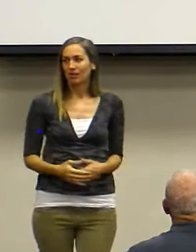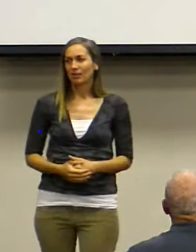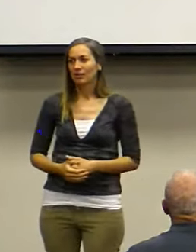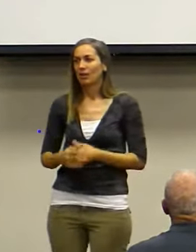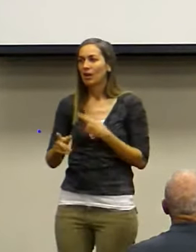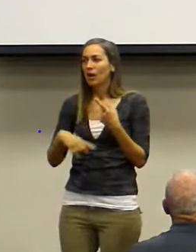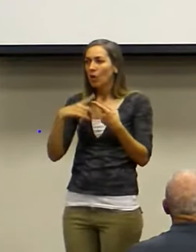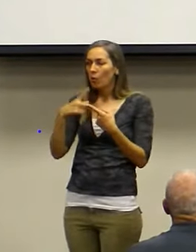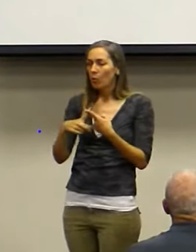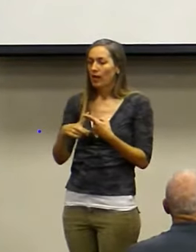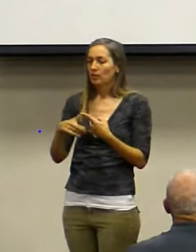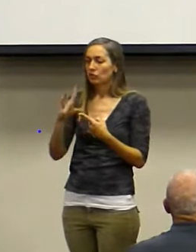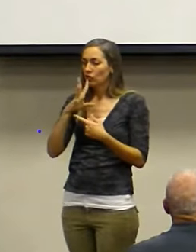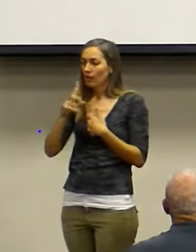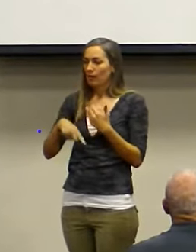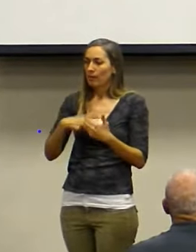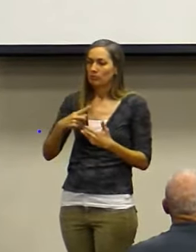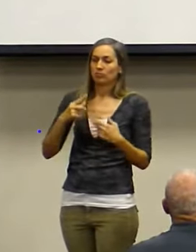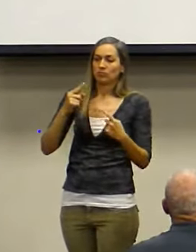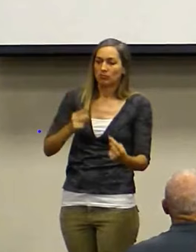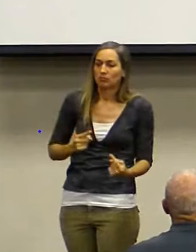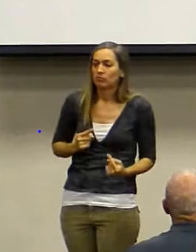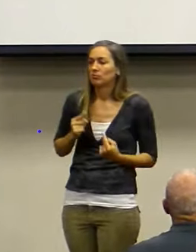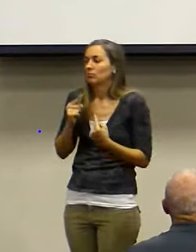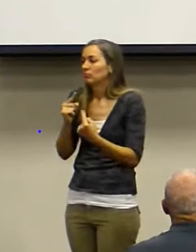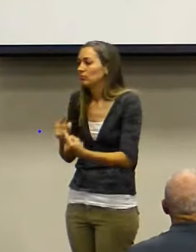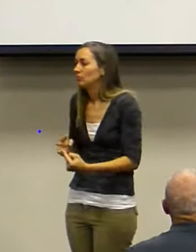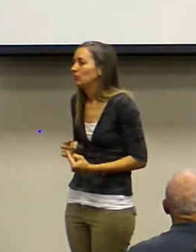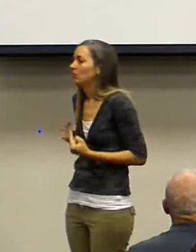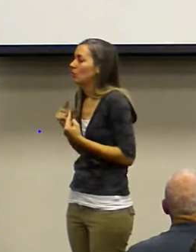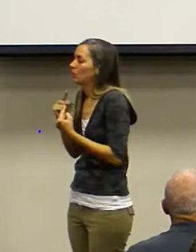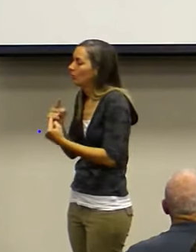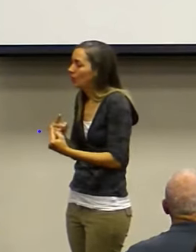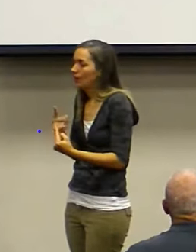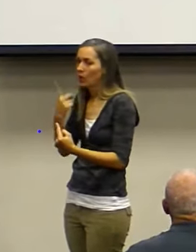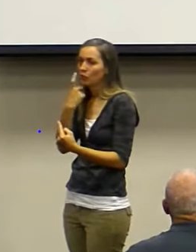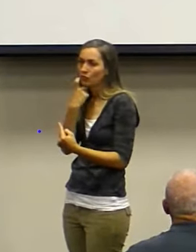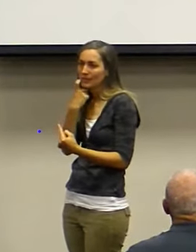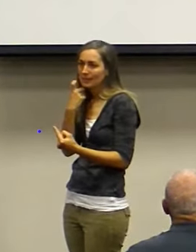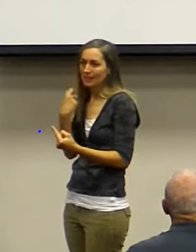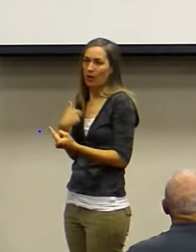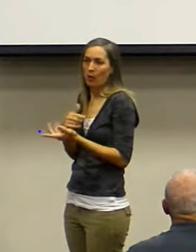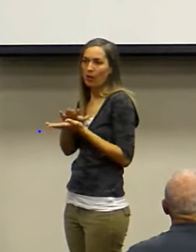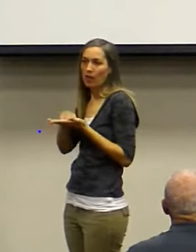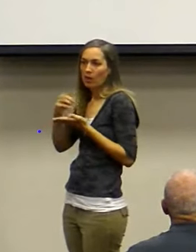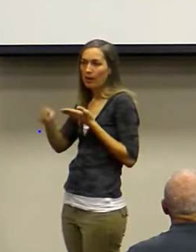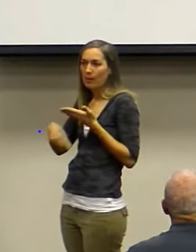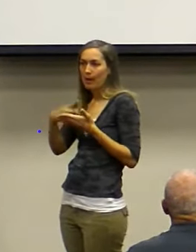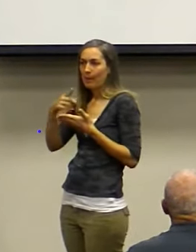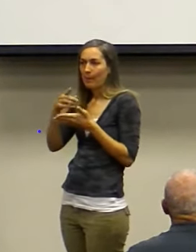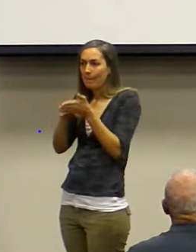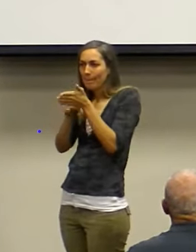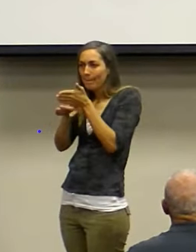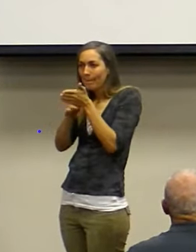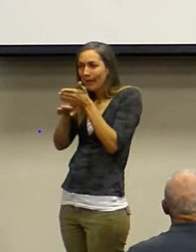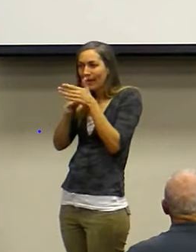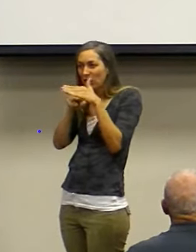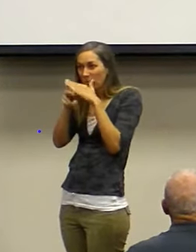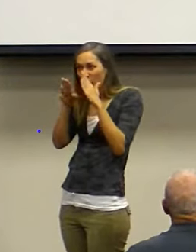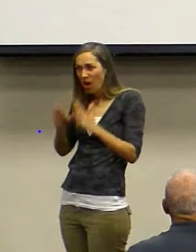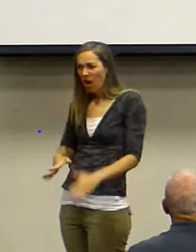struggles, and we just got through with the minor prophets. Talk about struggle. Read Hosea.